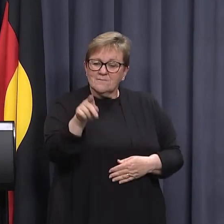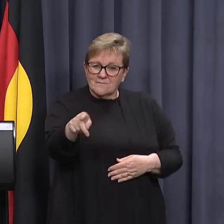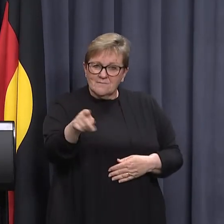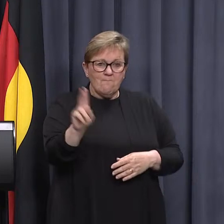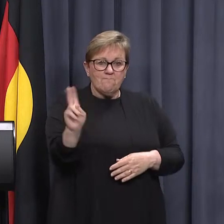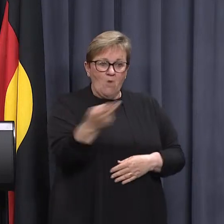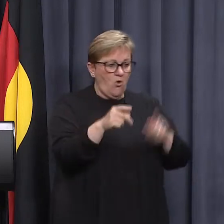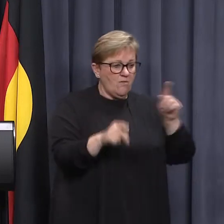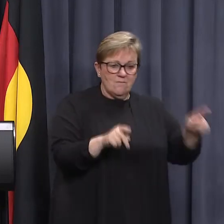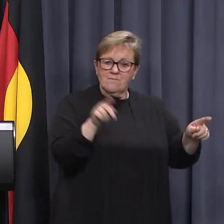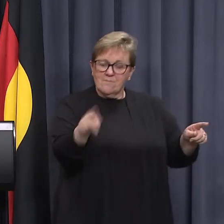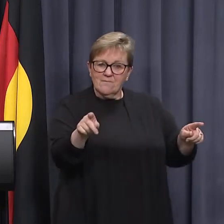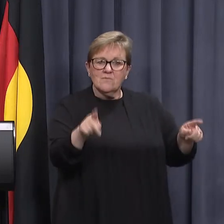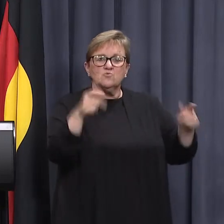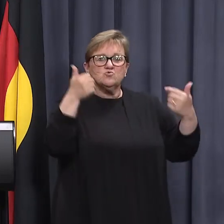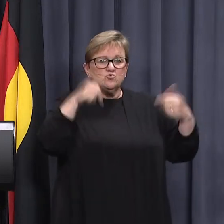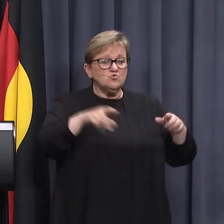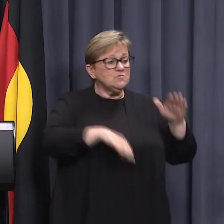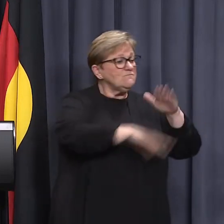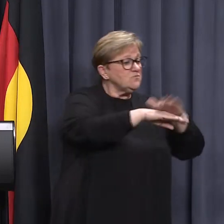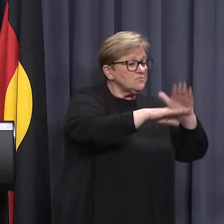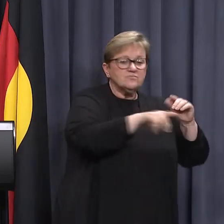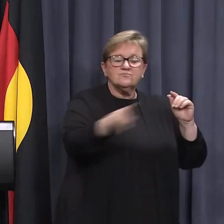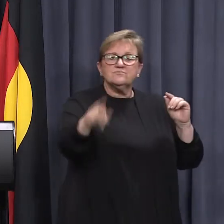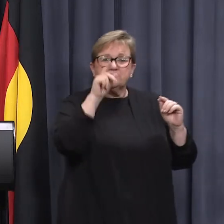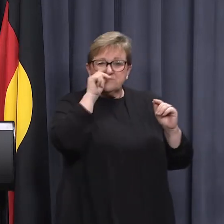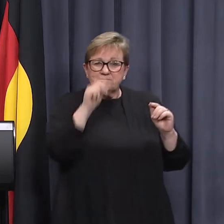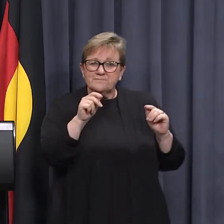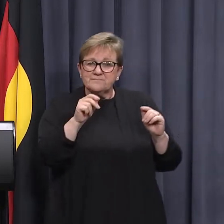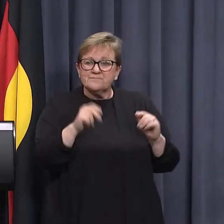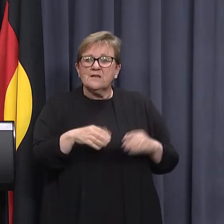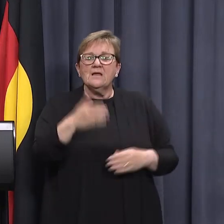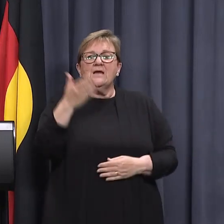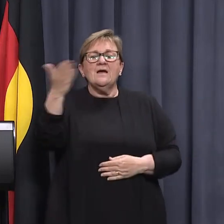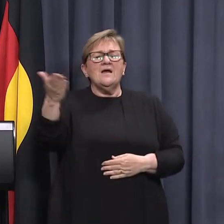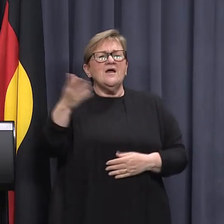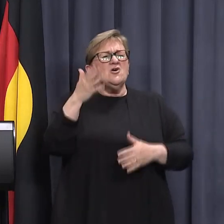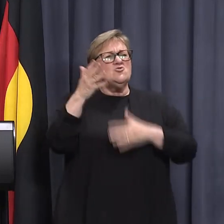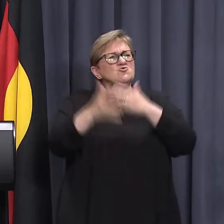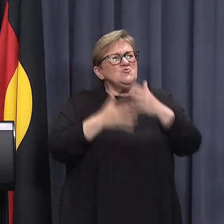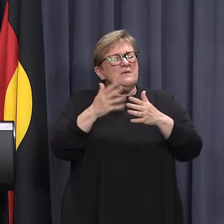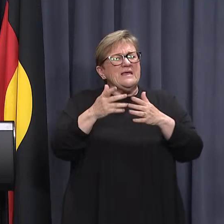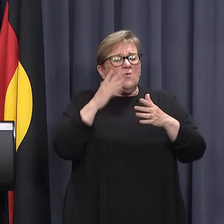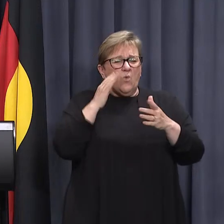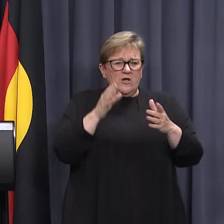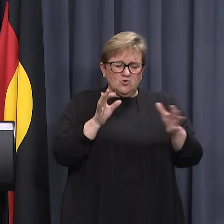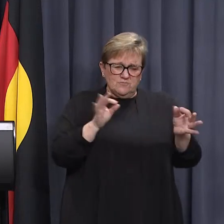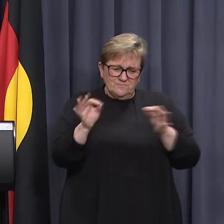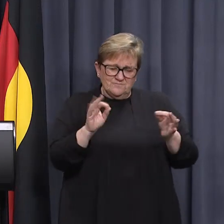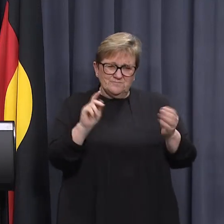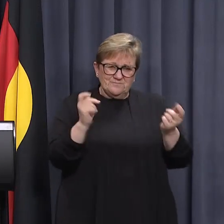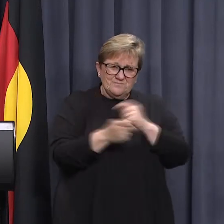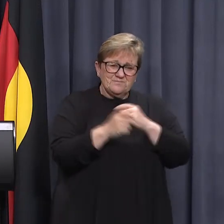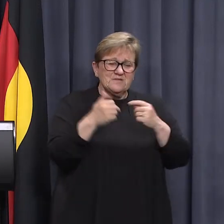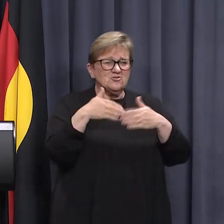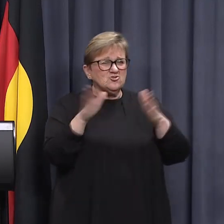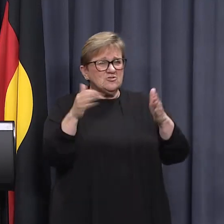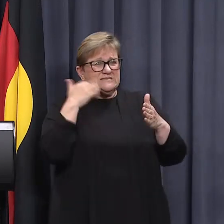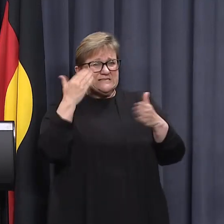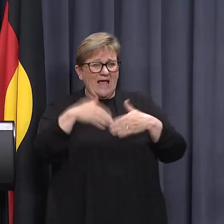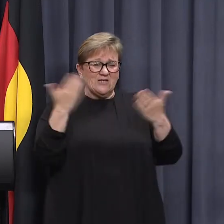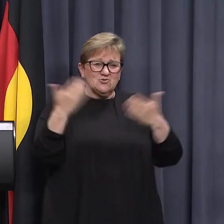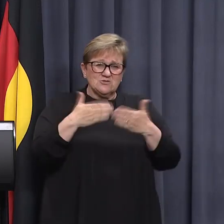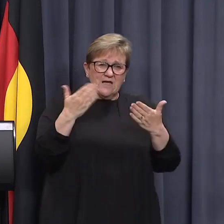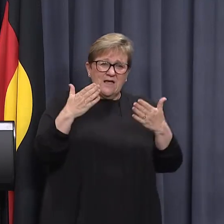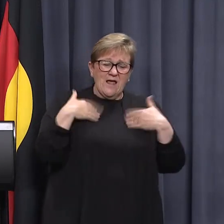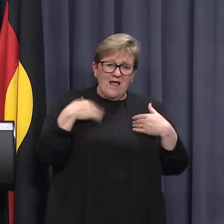enable us to use beds where necessary in there too. So does recalibrating mean general day-to-day health issues won't be